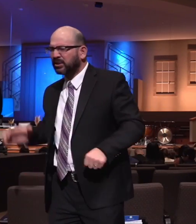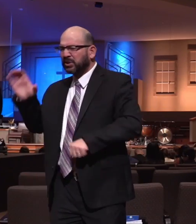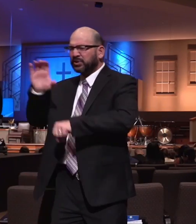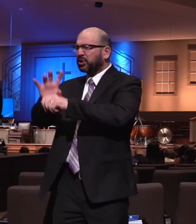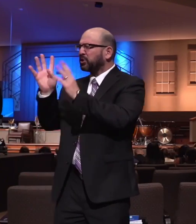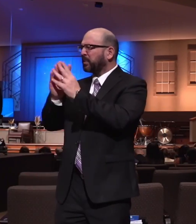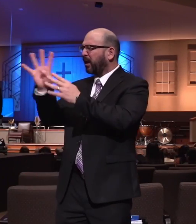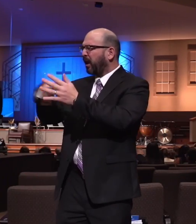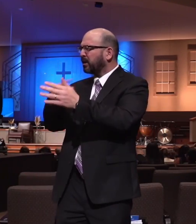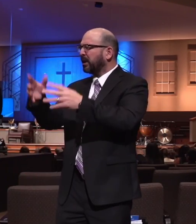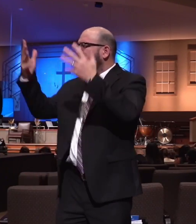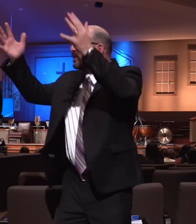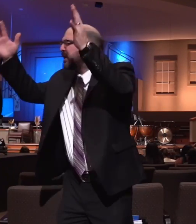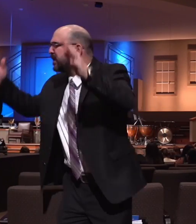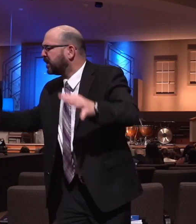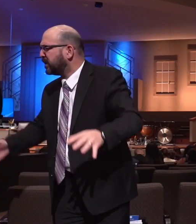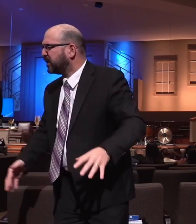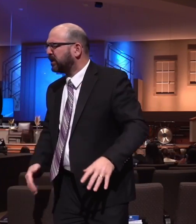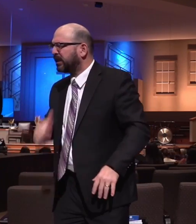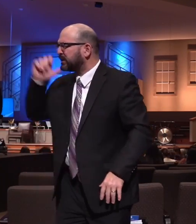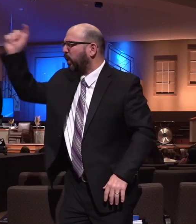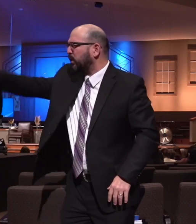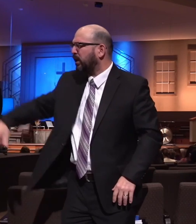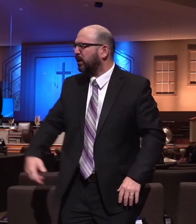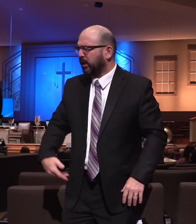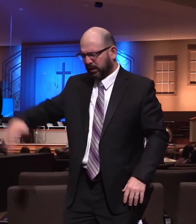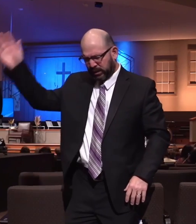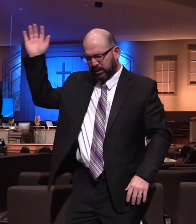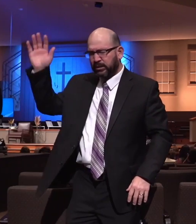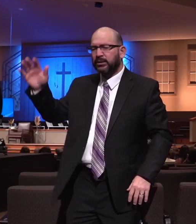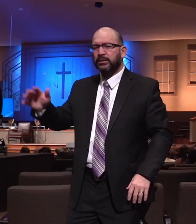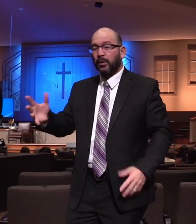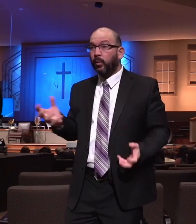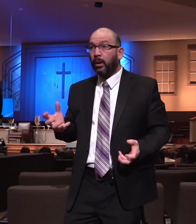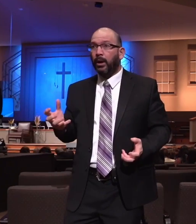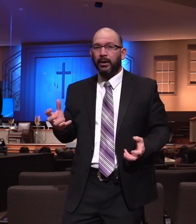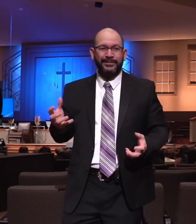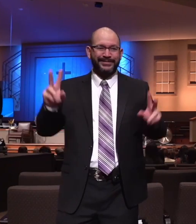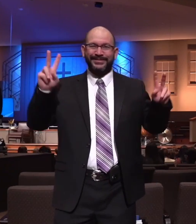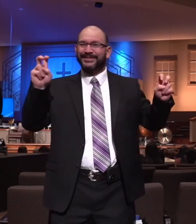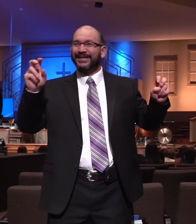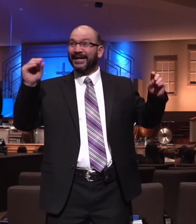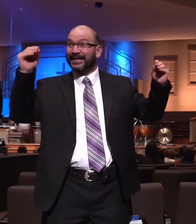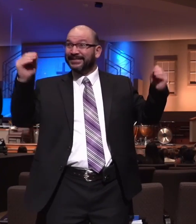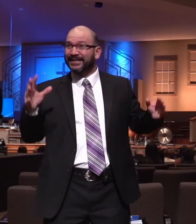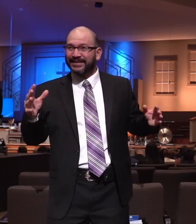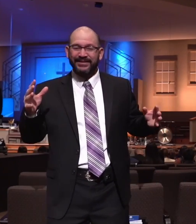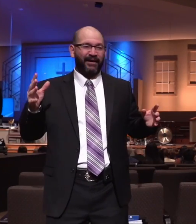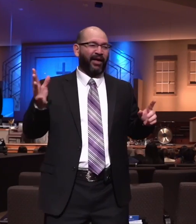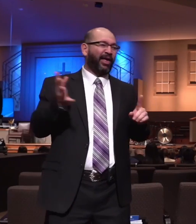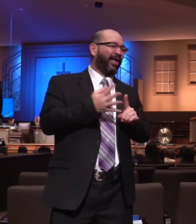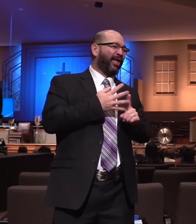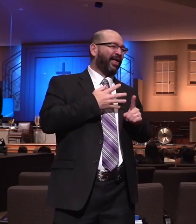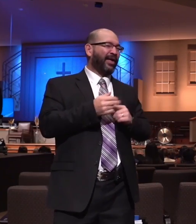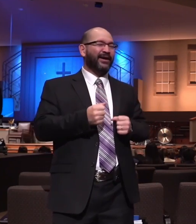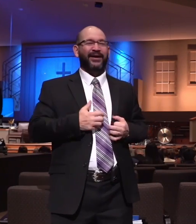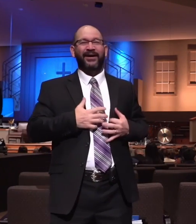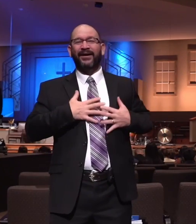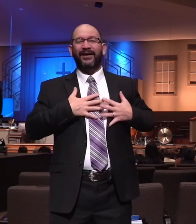don't need this doctrine. They'll not endure it. But after their own lust, they'll heap unto themselves teachers having itching ears. Notice, and they shall turn